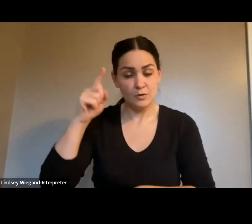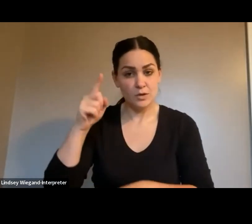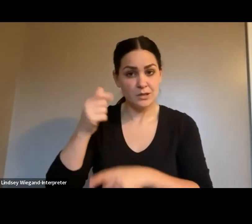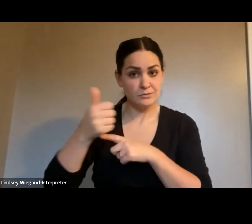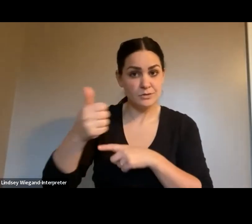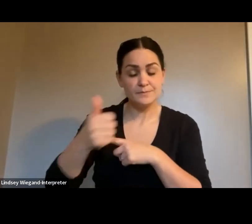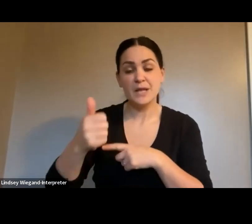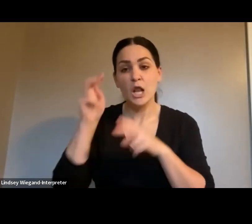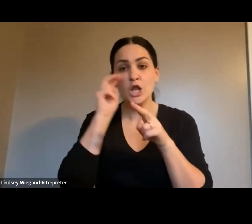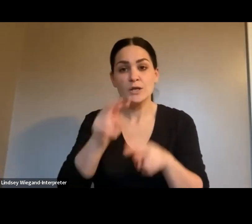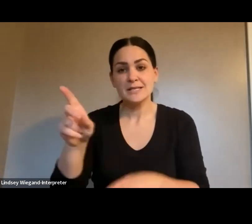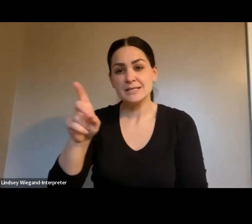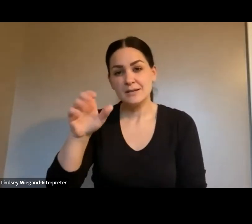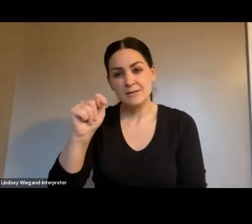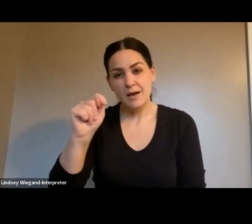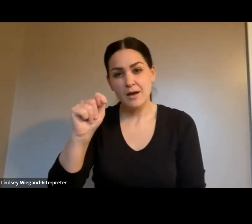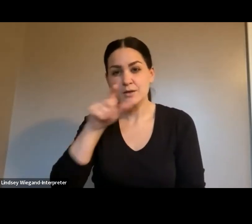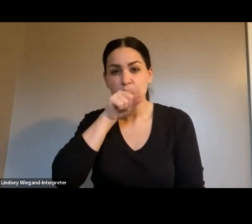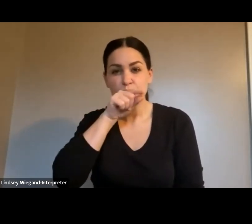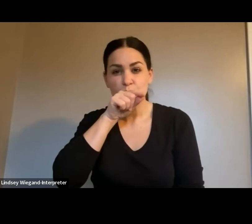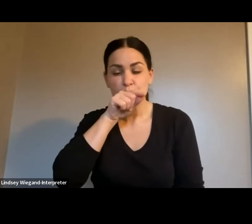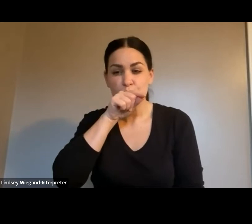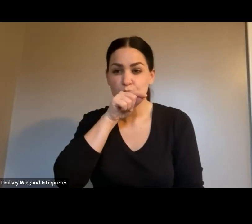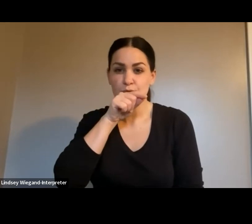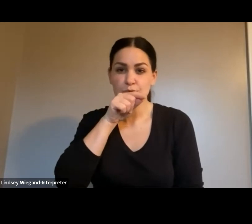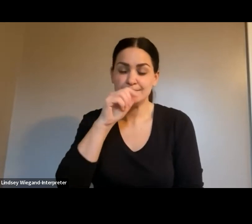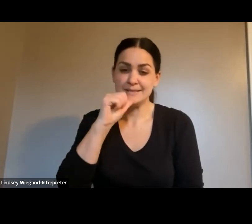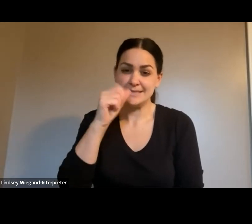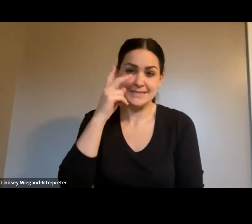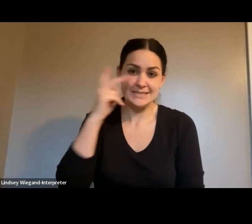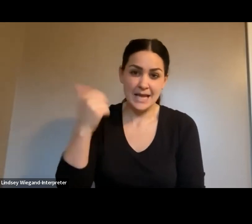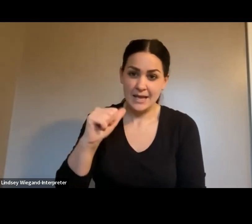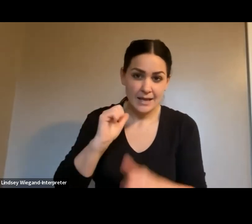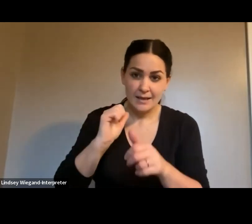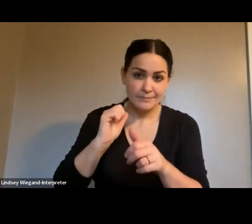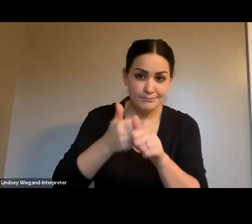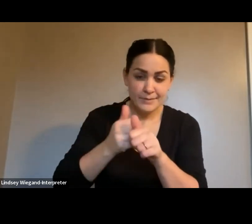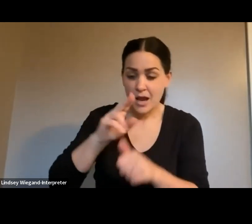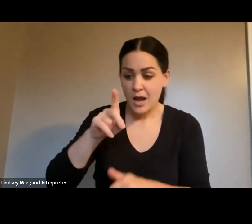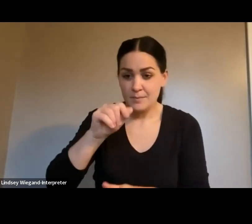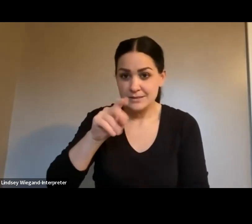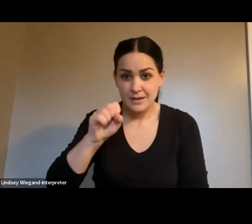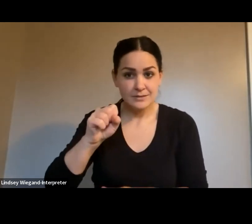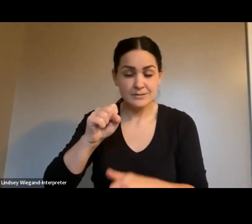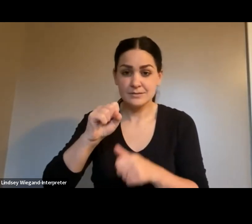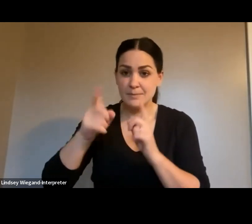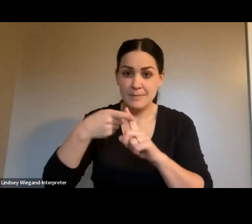Twitter. I didn't see any updates about the marathon. I looked at the queue line. There were no updates.